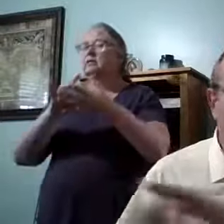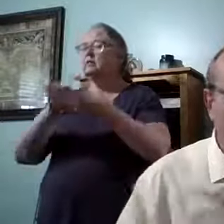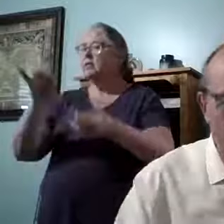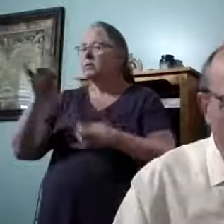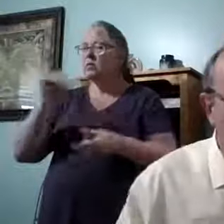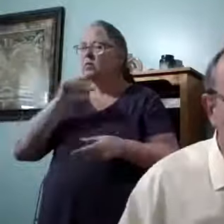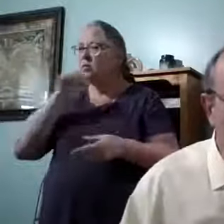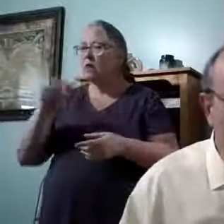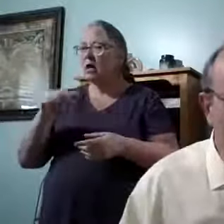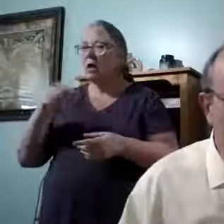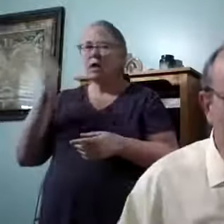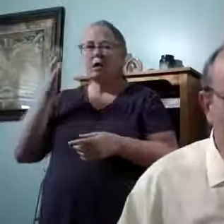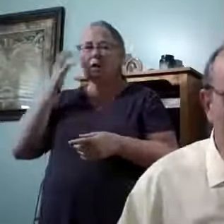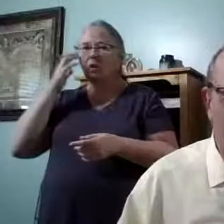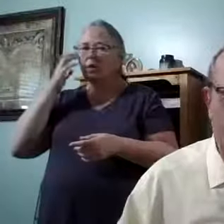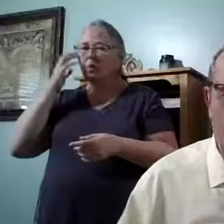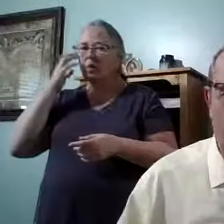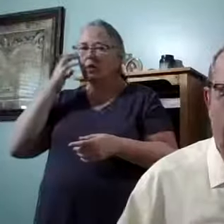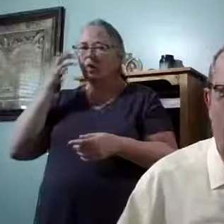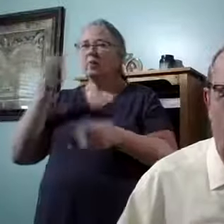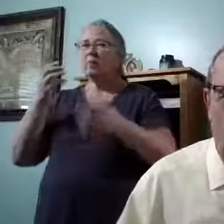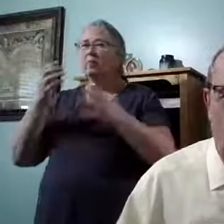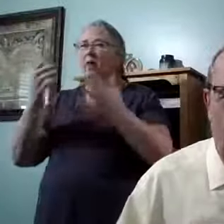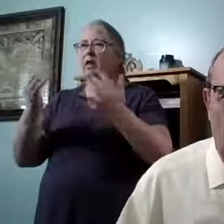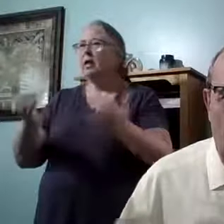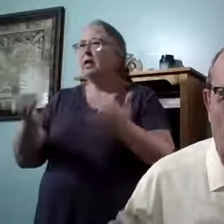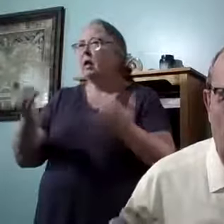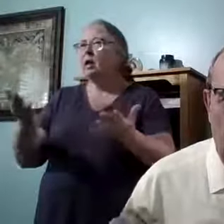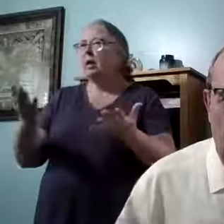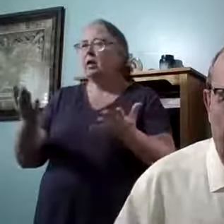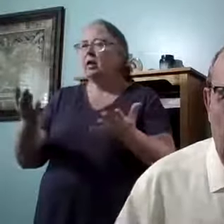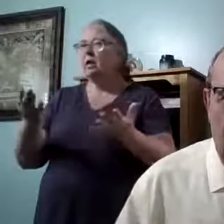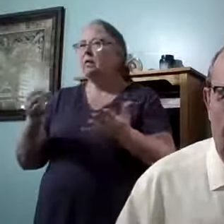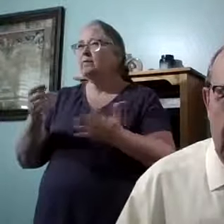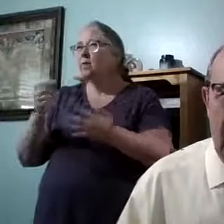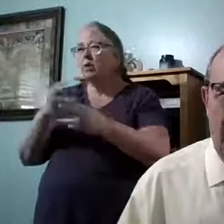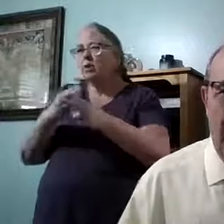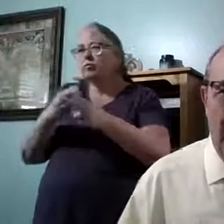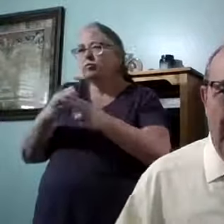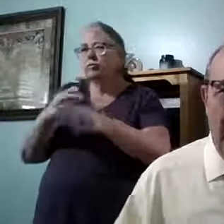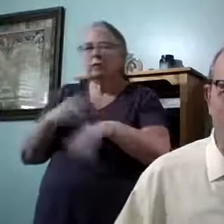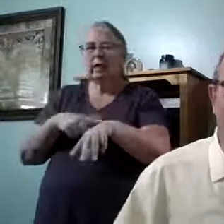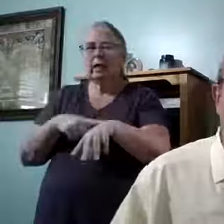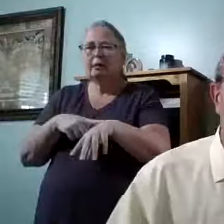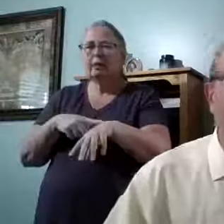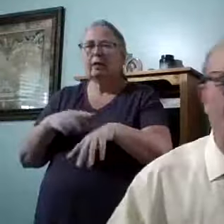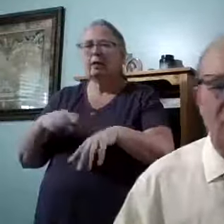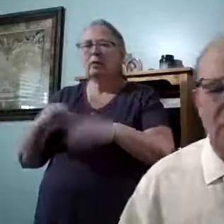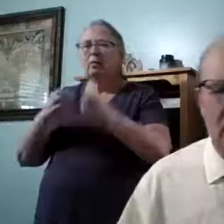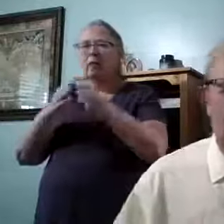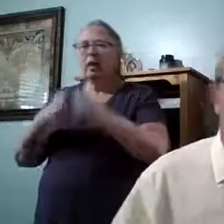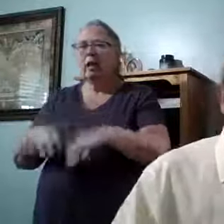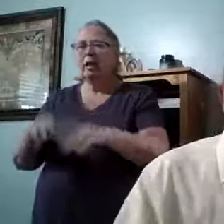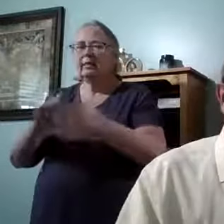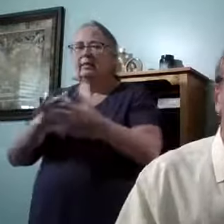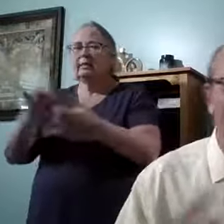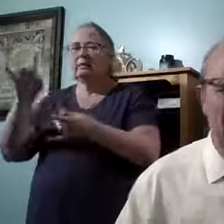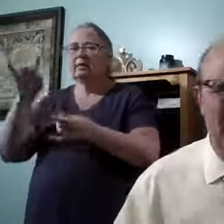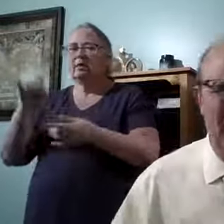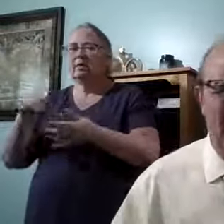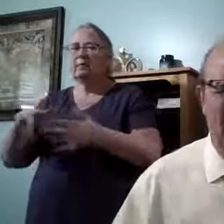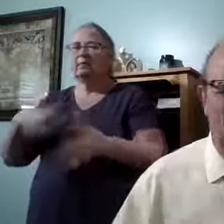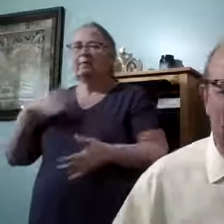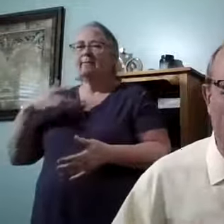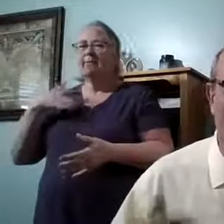not conscious of the here and now for a period of time and we get lost in the spirit and we